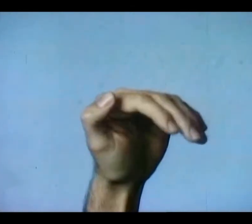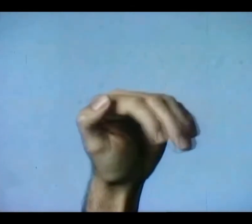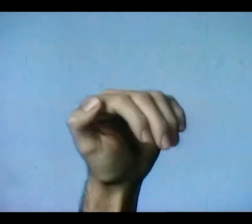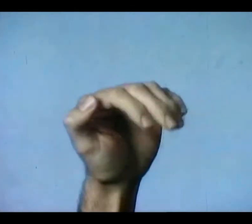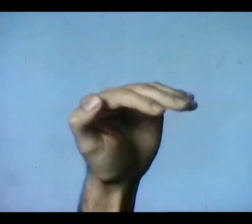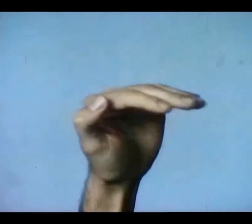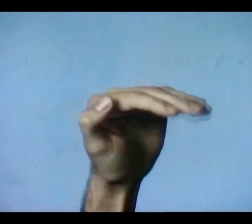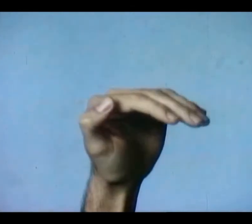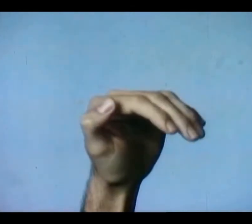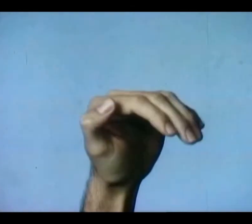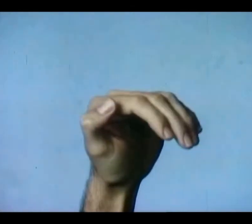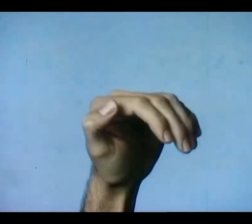or scary